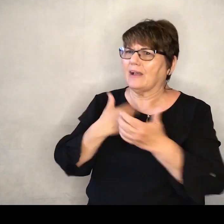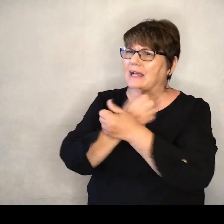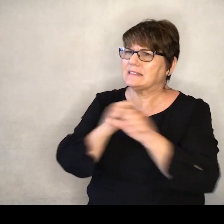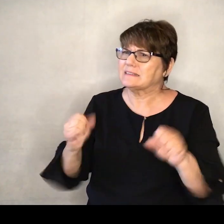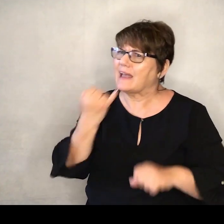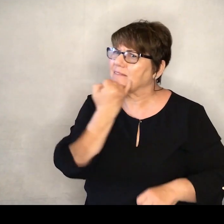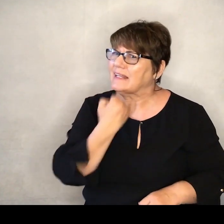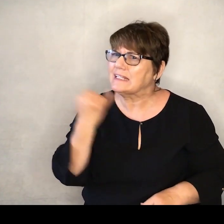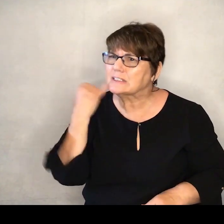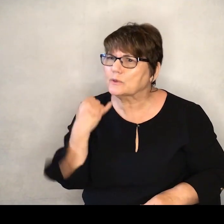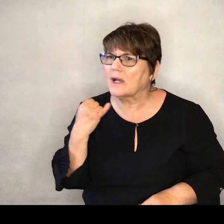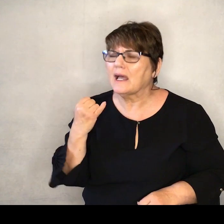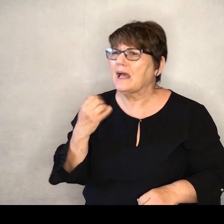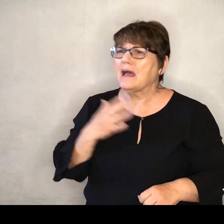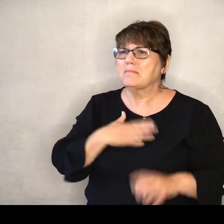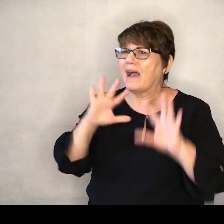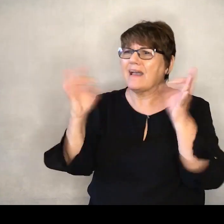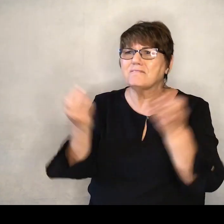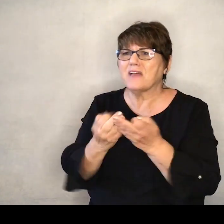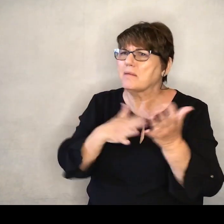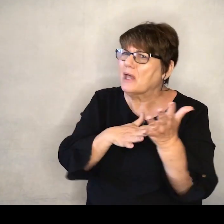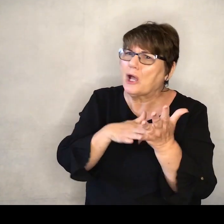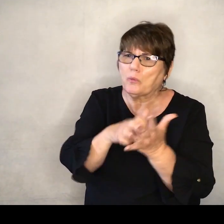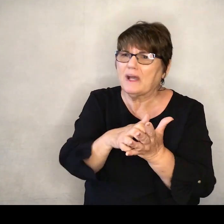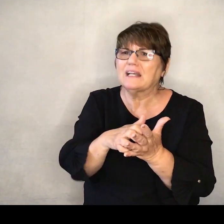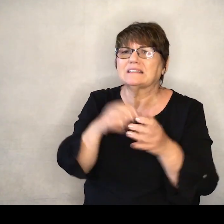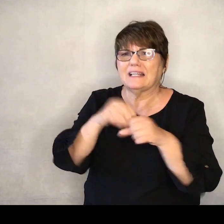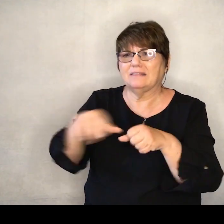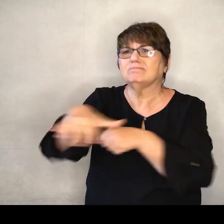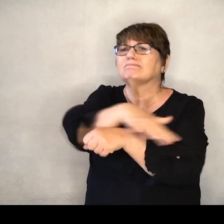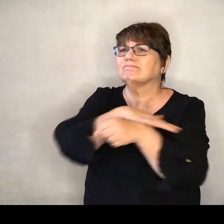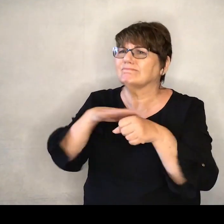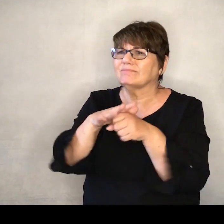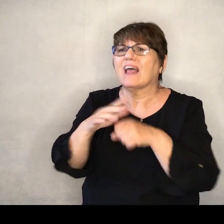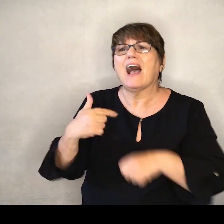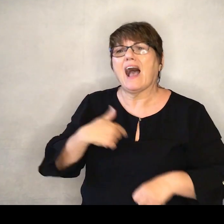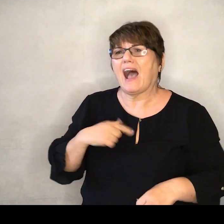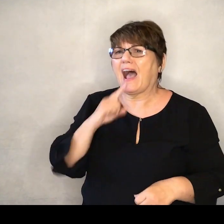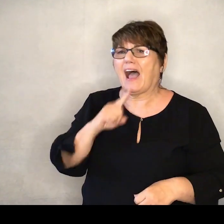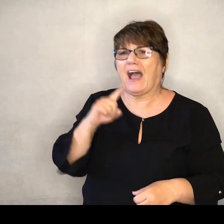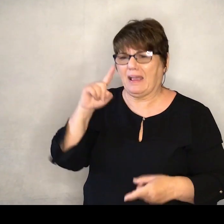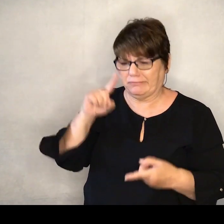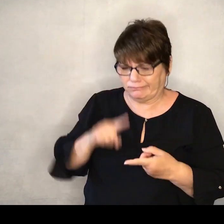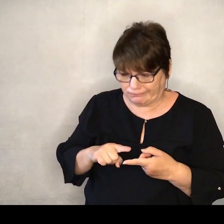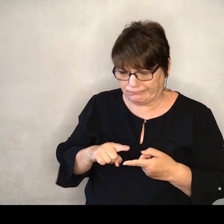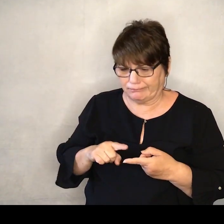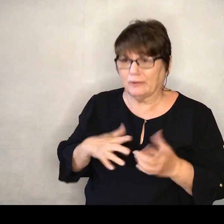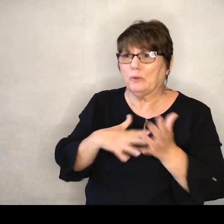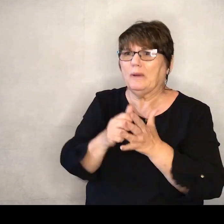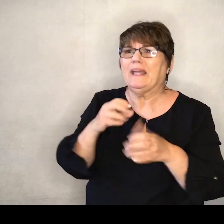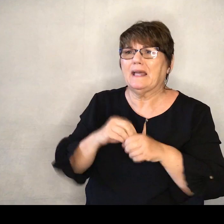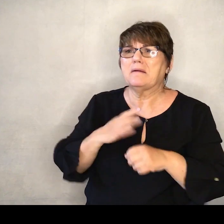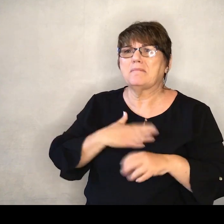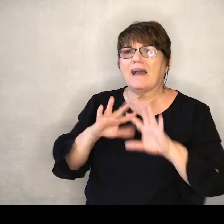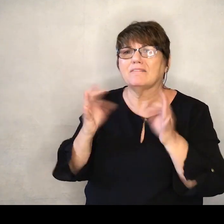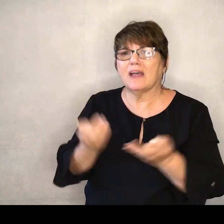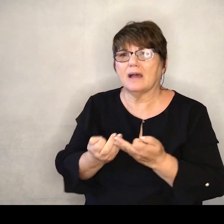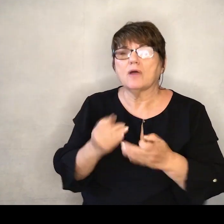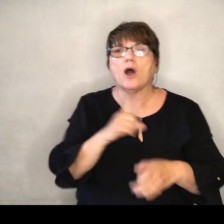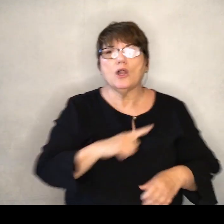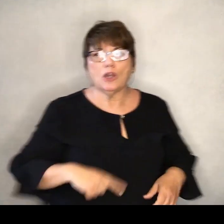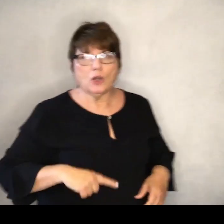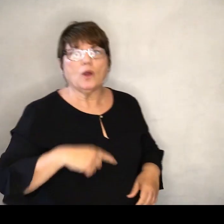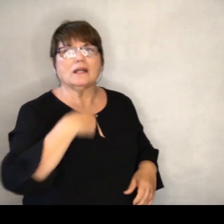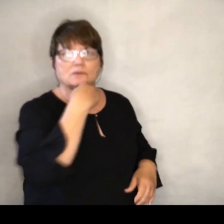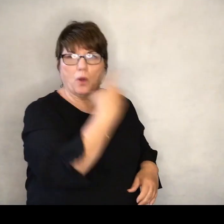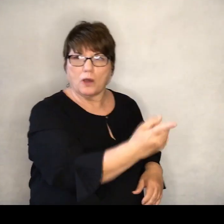Israel? My clan is the weakest in Manasseh, and I am the least in my family. The Lord answered,